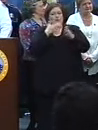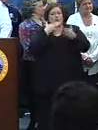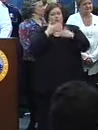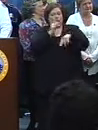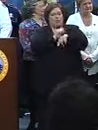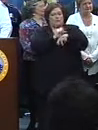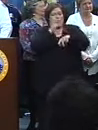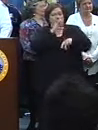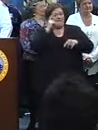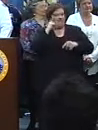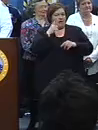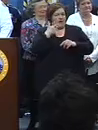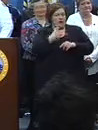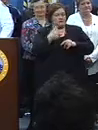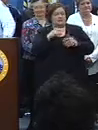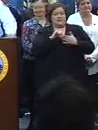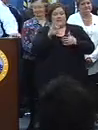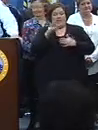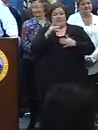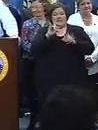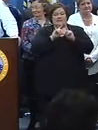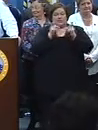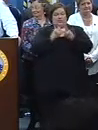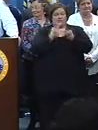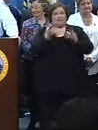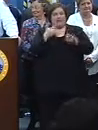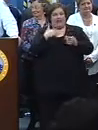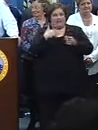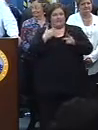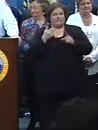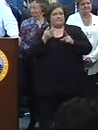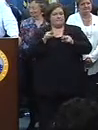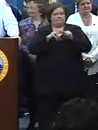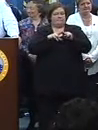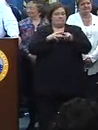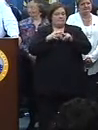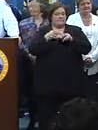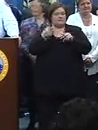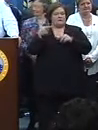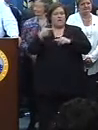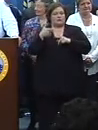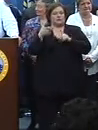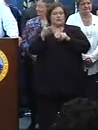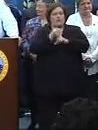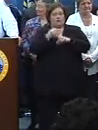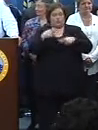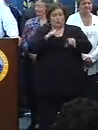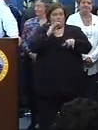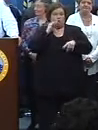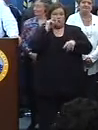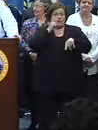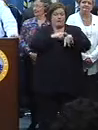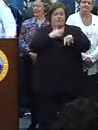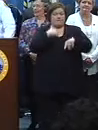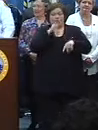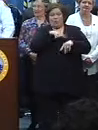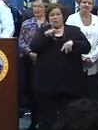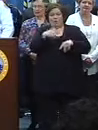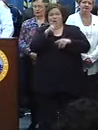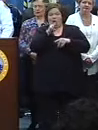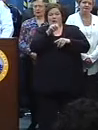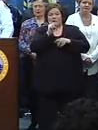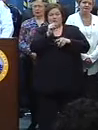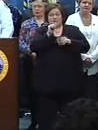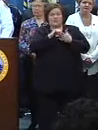job of looking for guns. The 8th District also picked up its gun arrests from last year, so throughout the entire Mardi Gras season, we ended up with 33 guns being